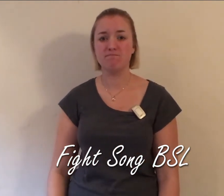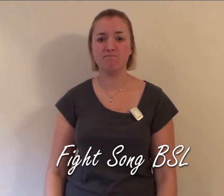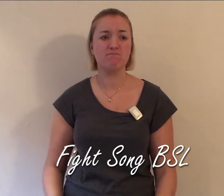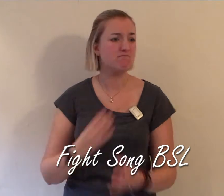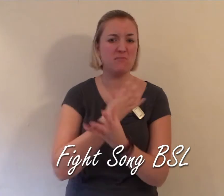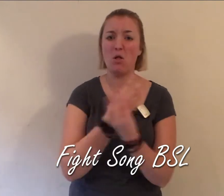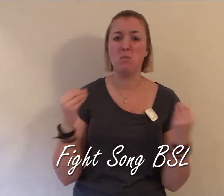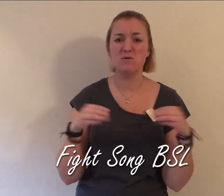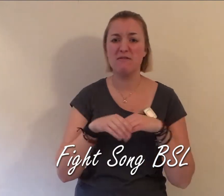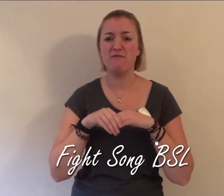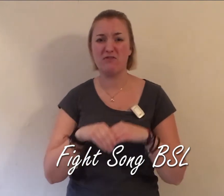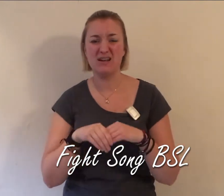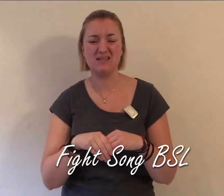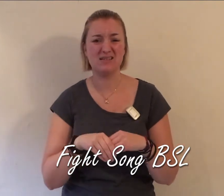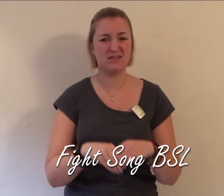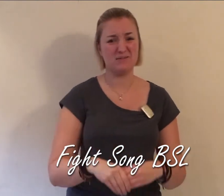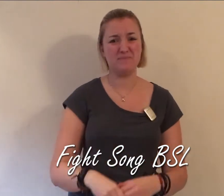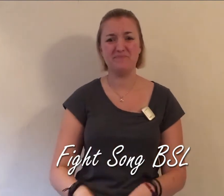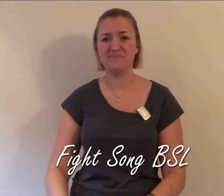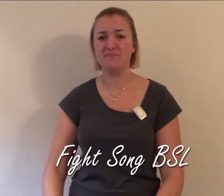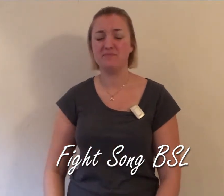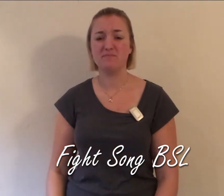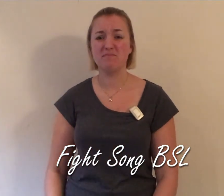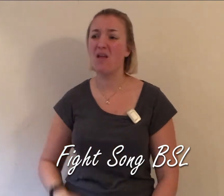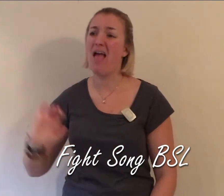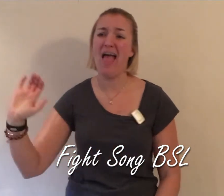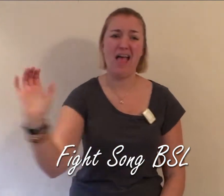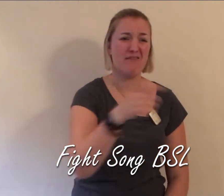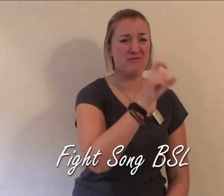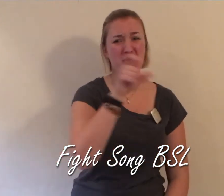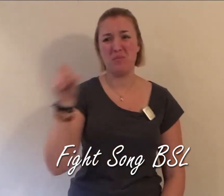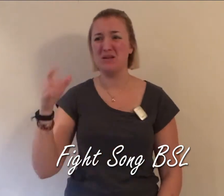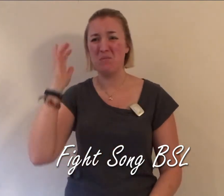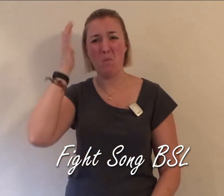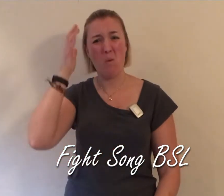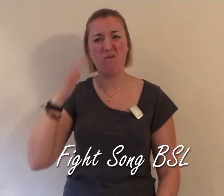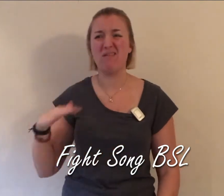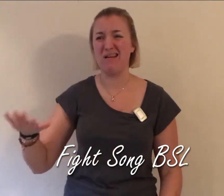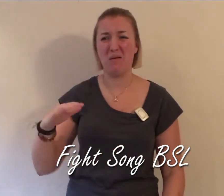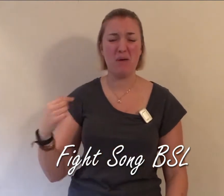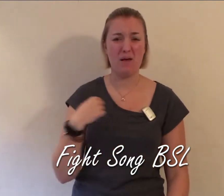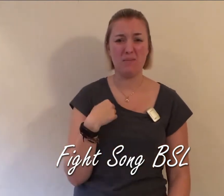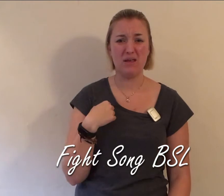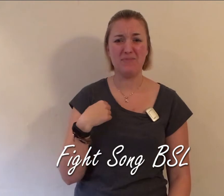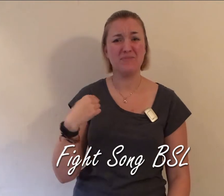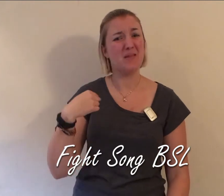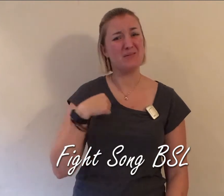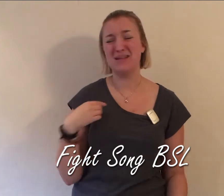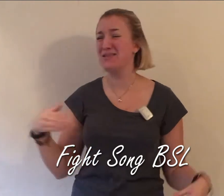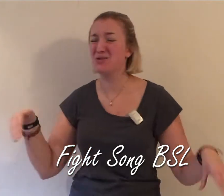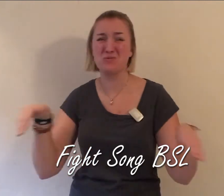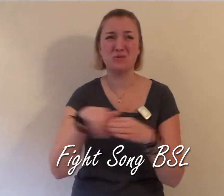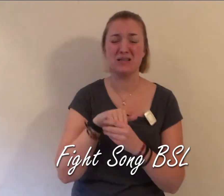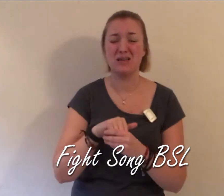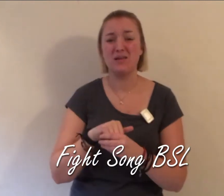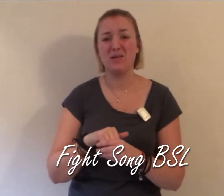Losing friends and I'm chasing sleep Everybody's worried about me In too deep